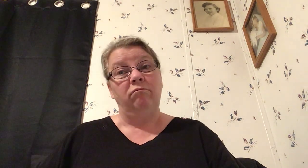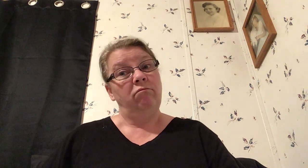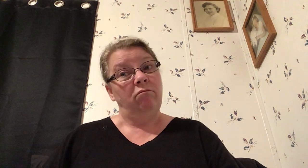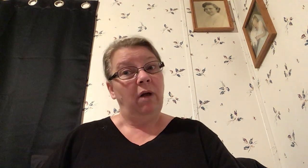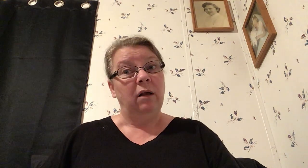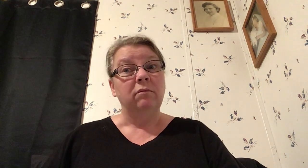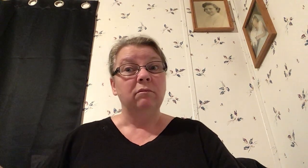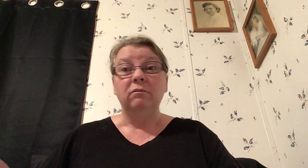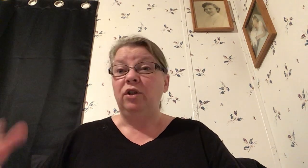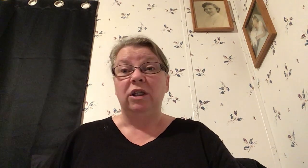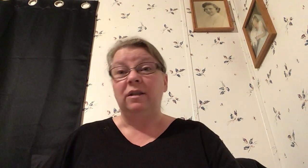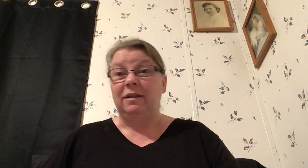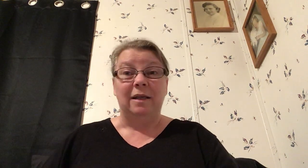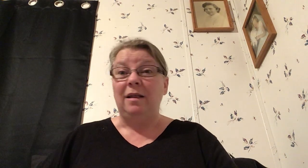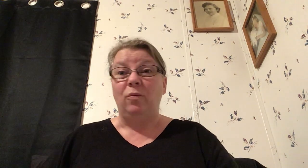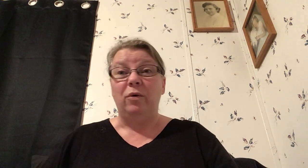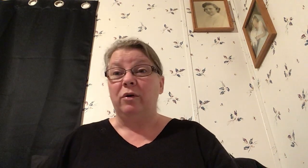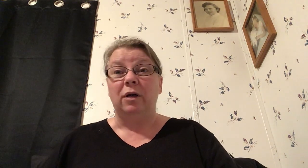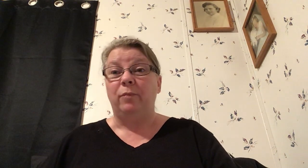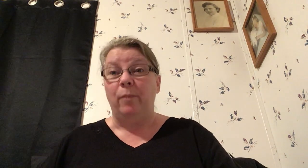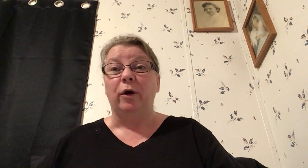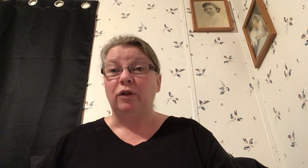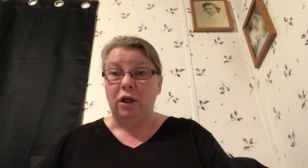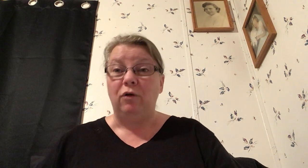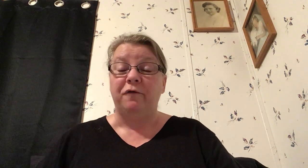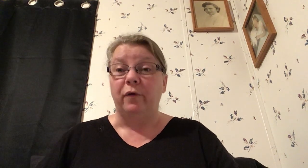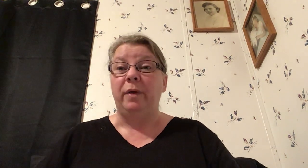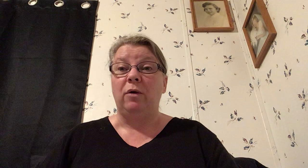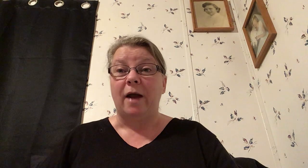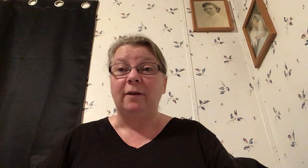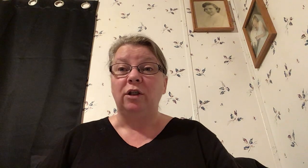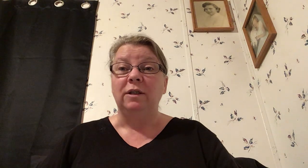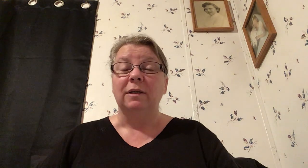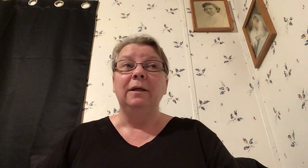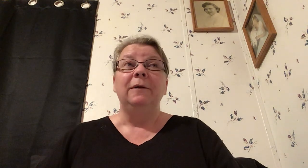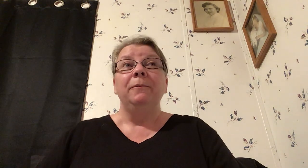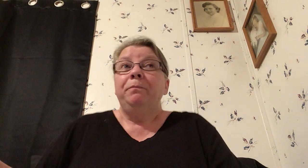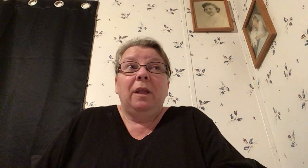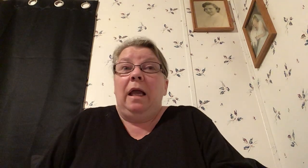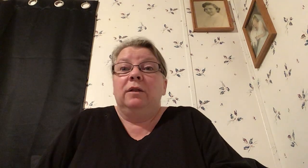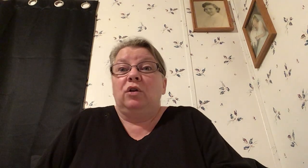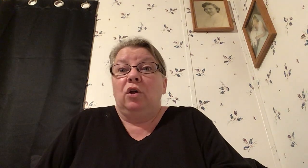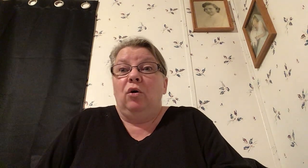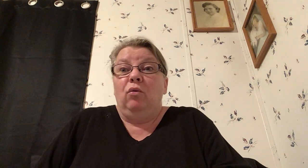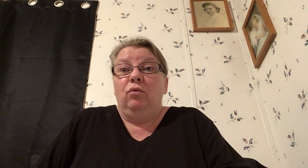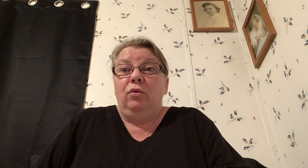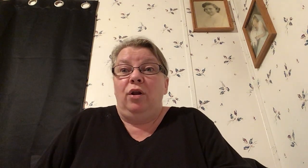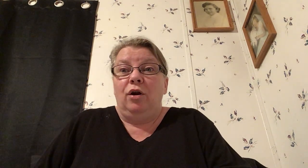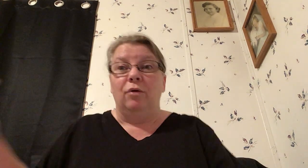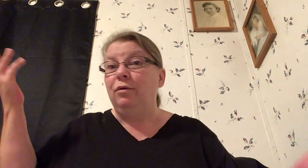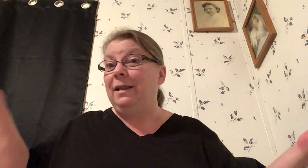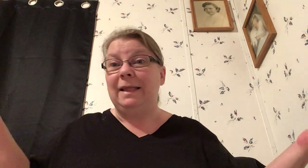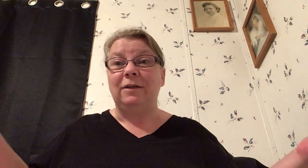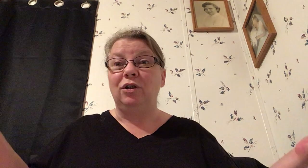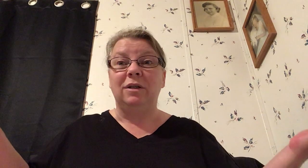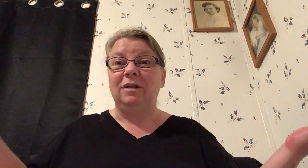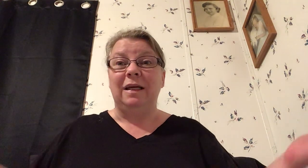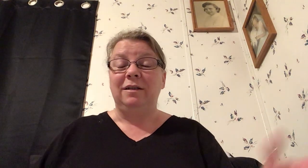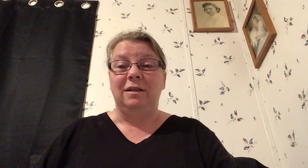well jesus said that we were going to be persecuted for being righteous and so you know that just that's